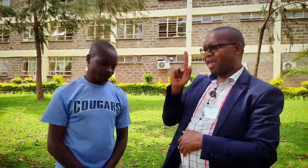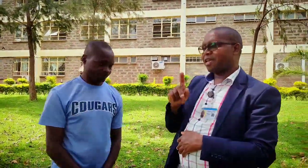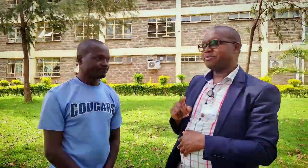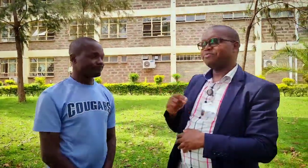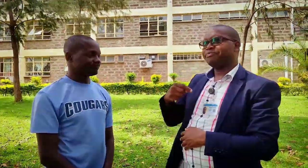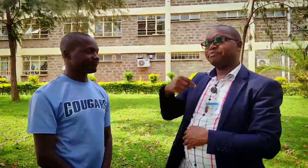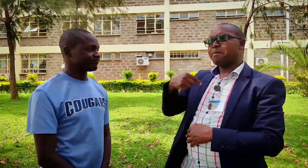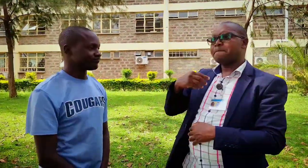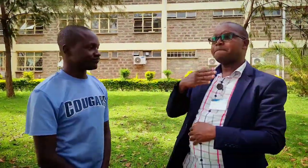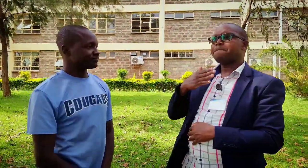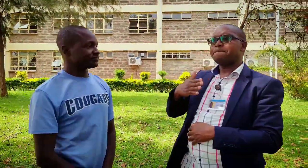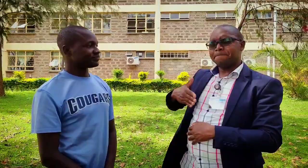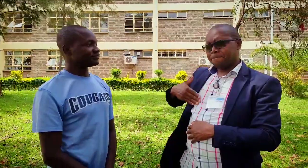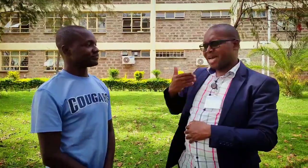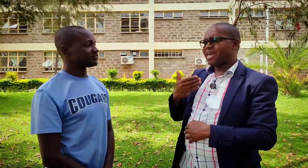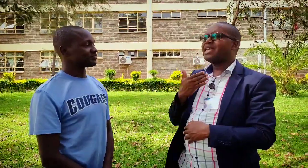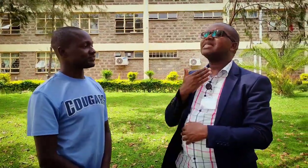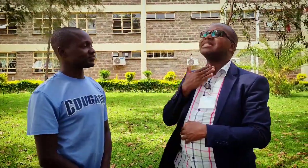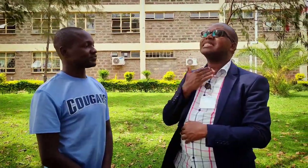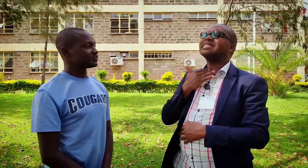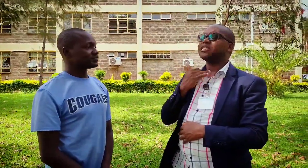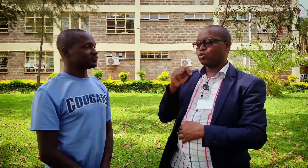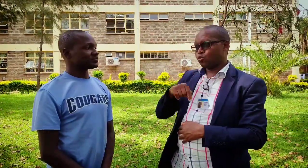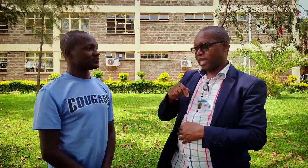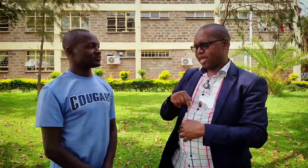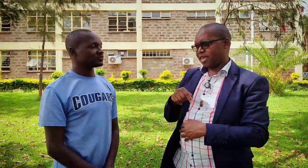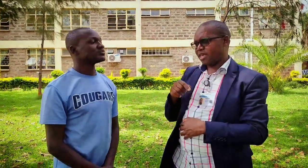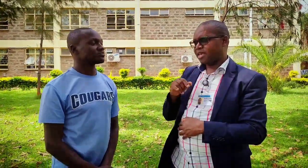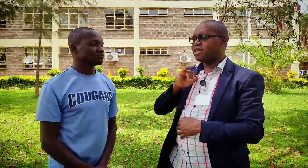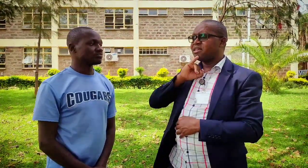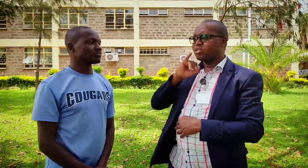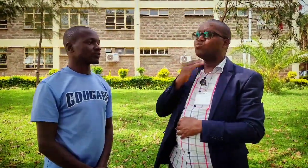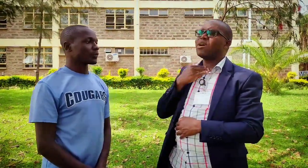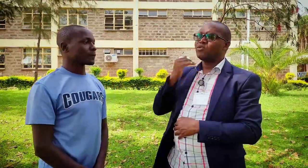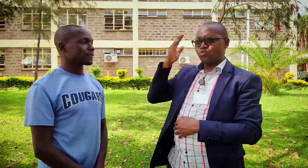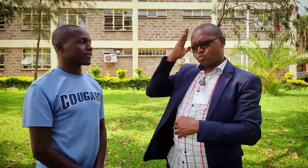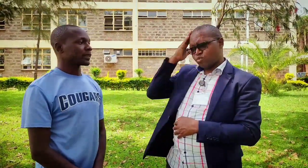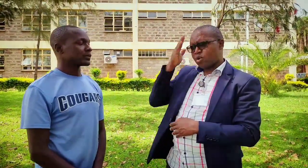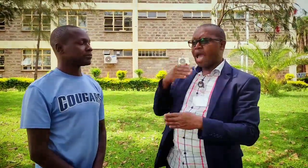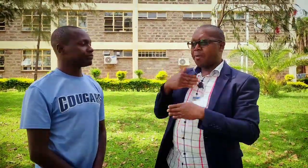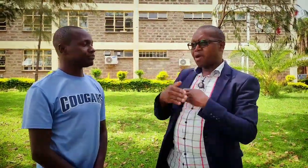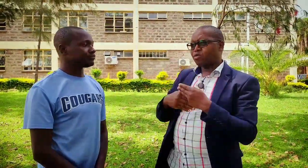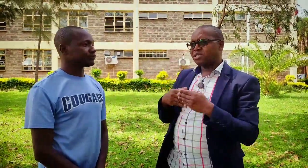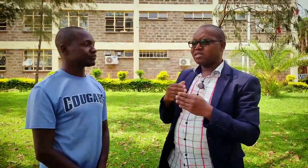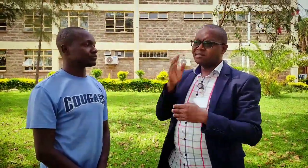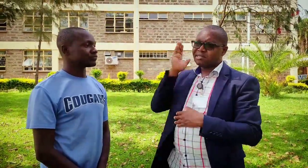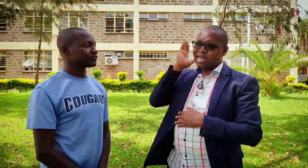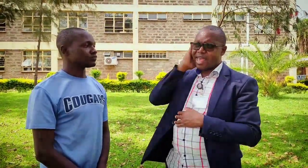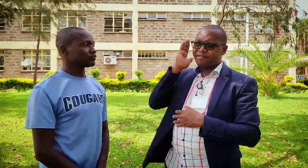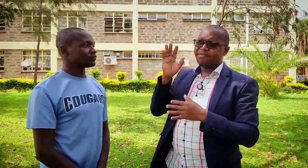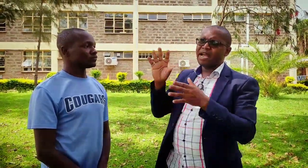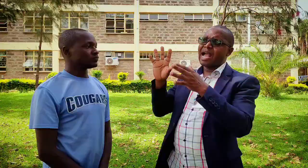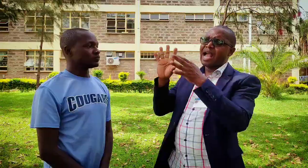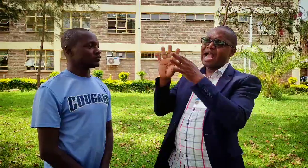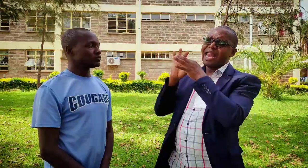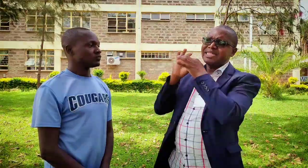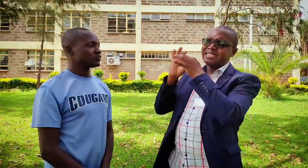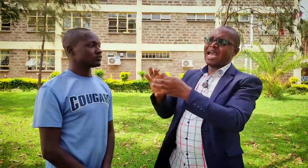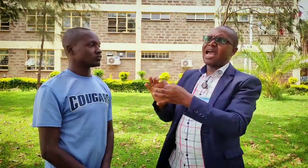okay I wanted today to know more about deaf culture